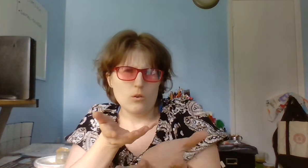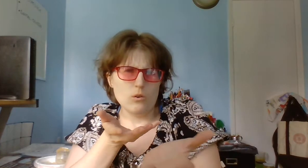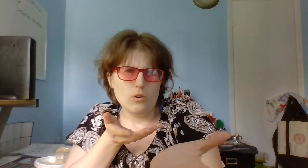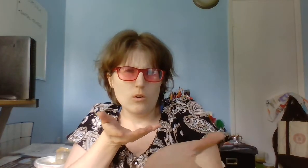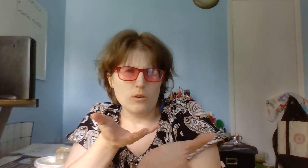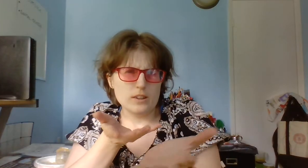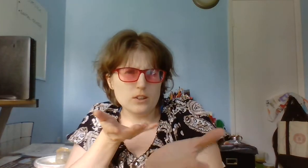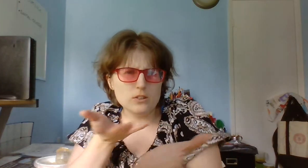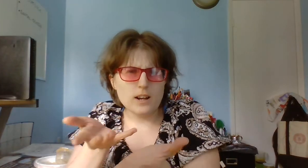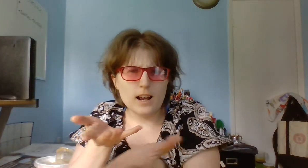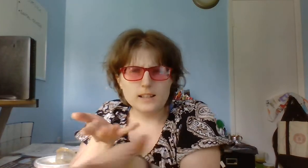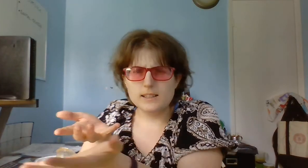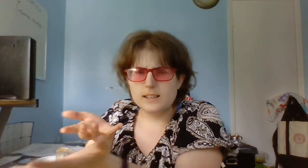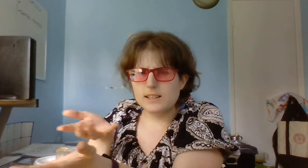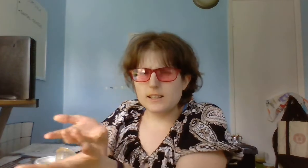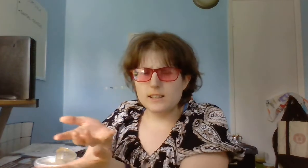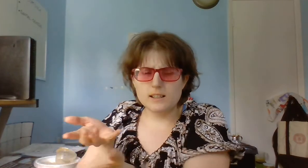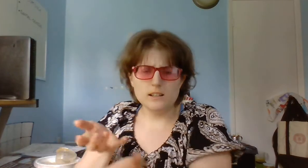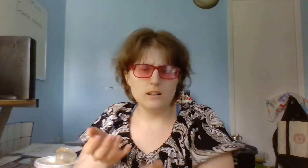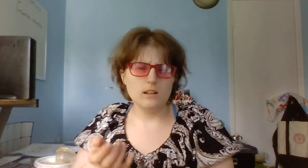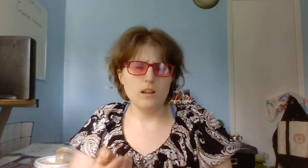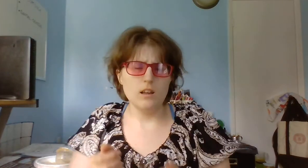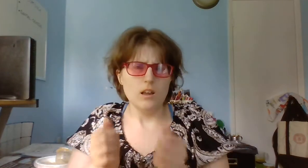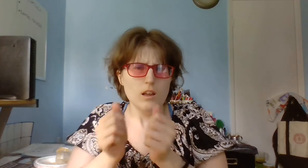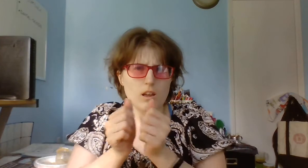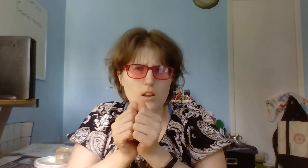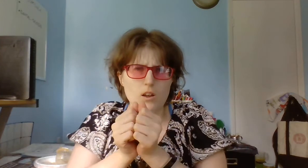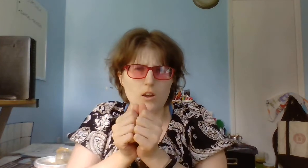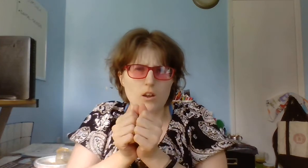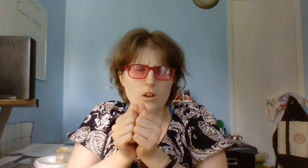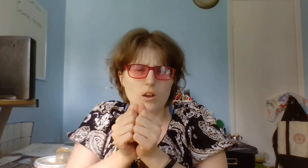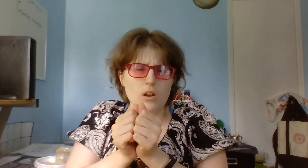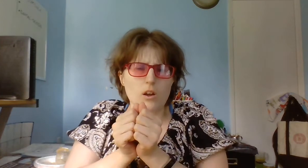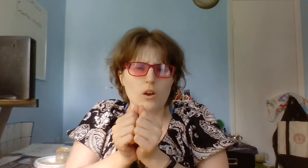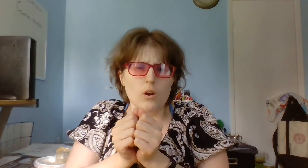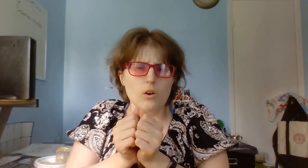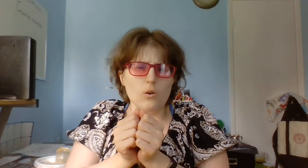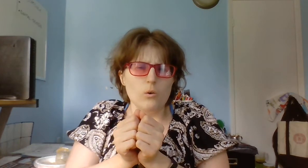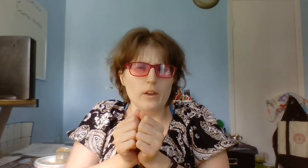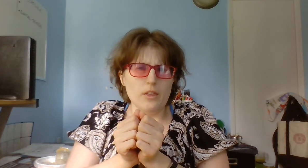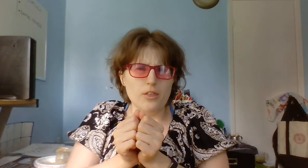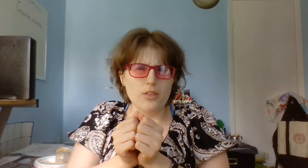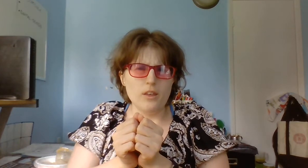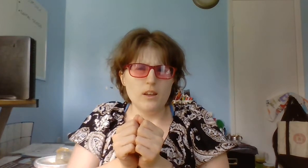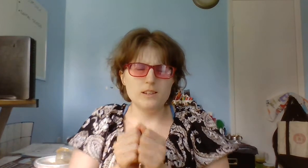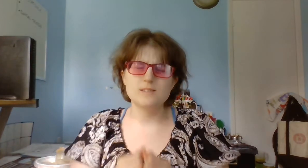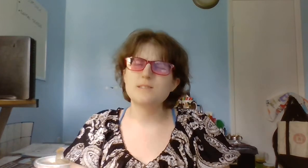with interacting, with what